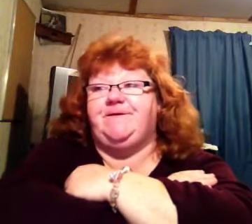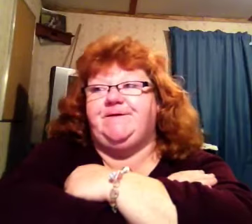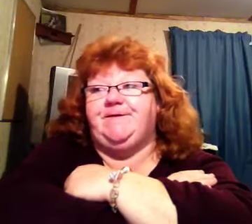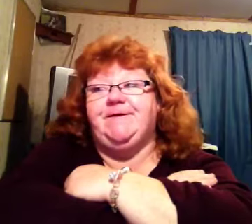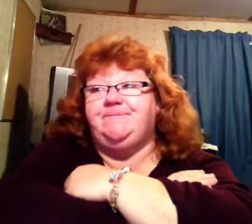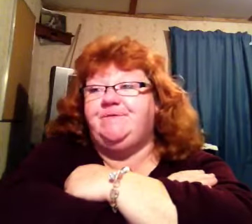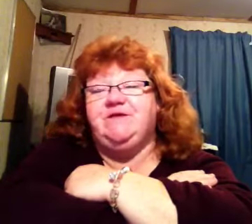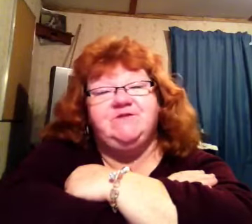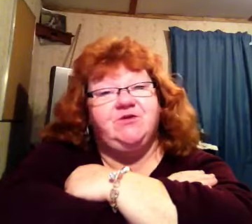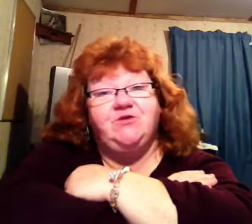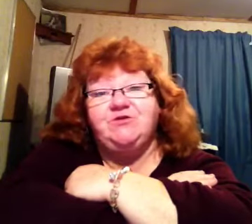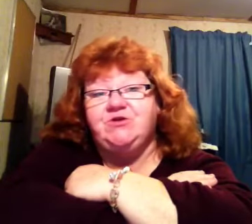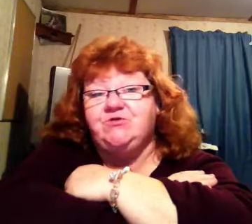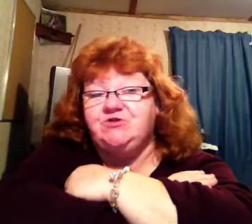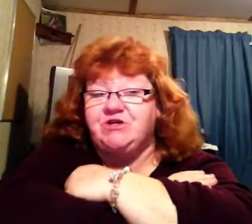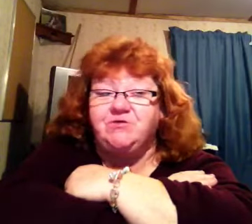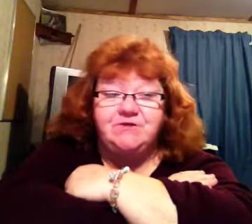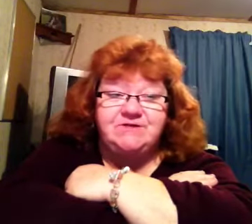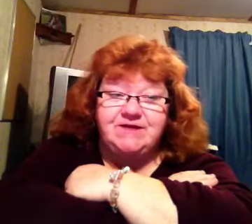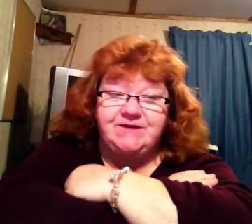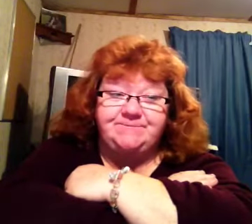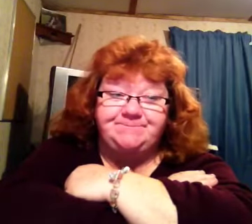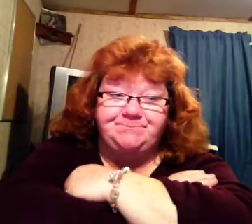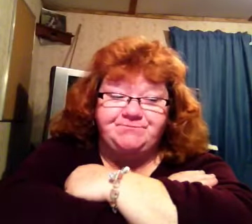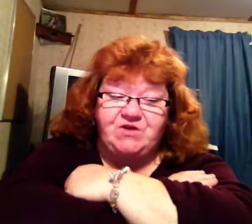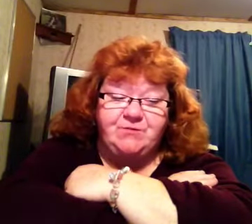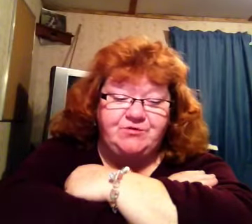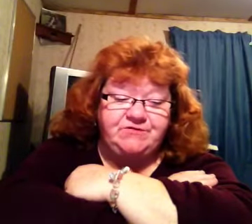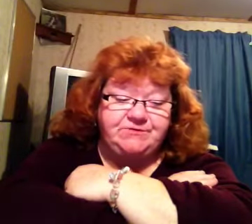Yep. He's turning two, January 2nd. Can't believe it.